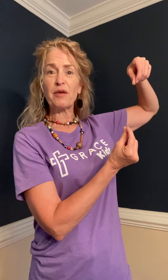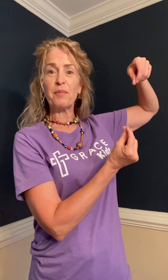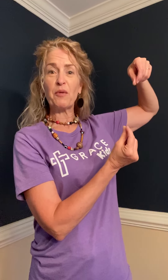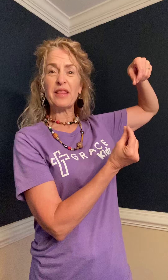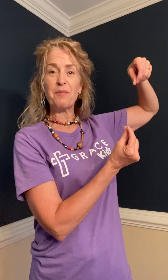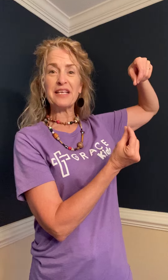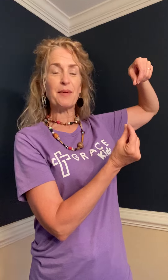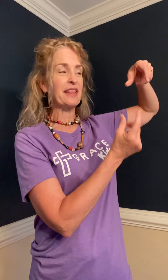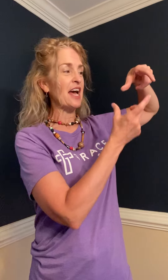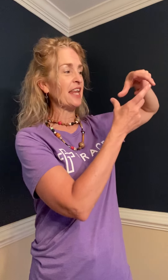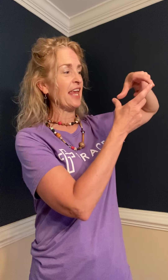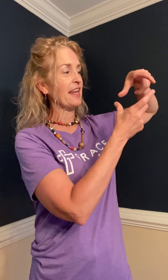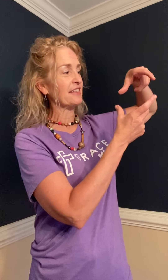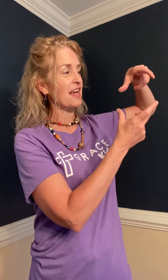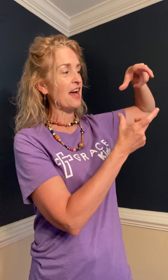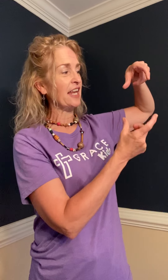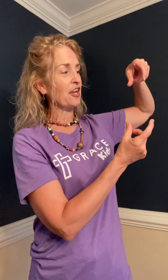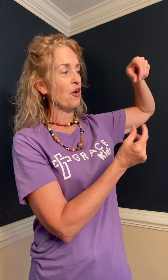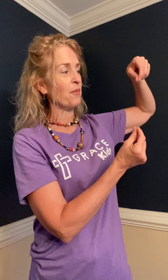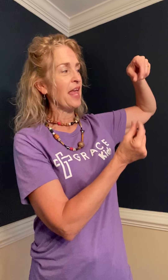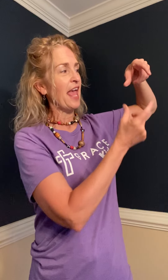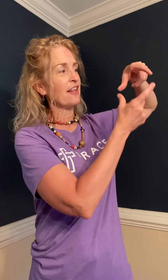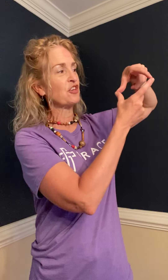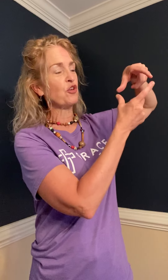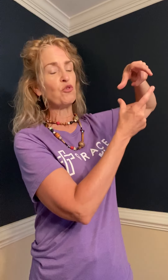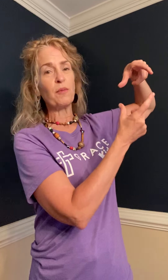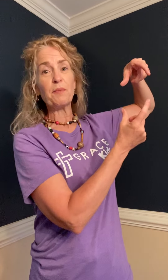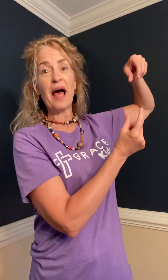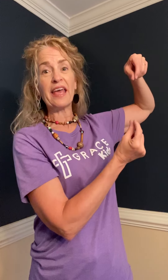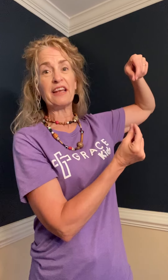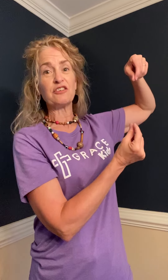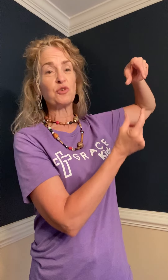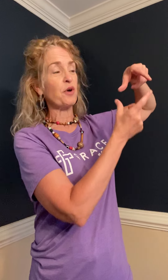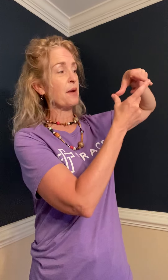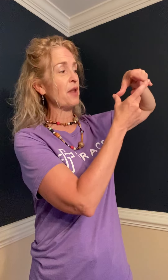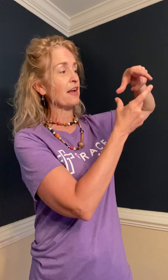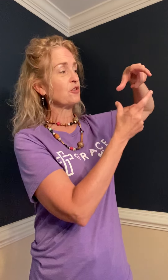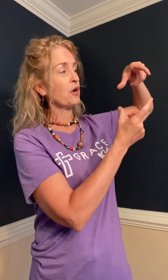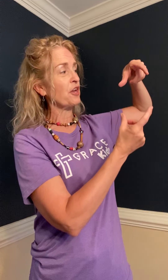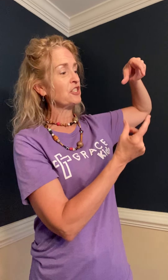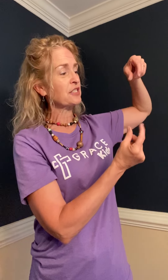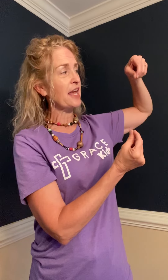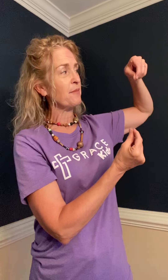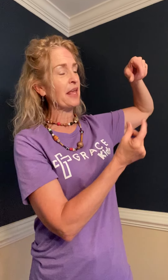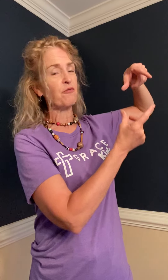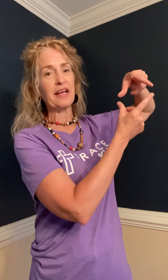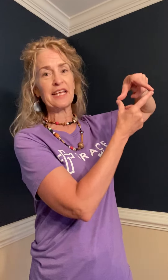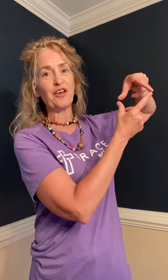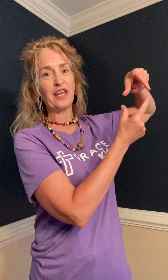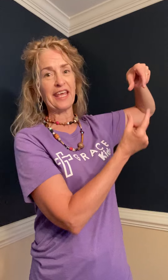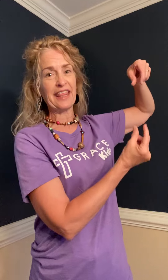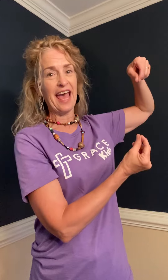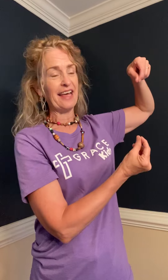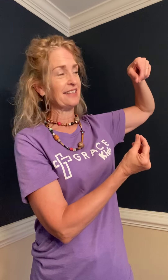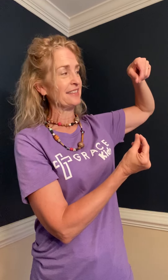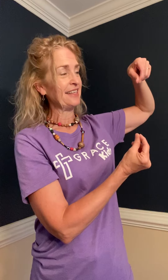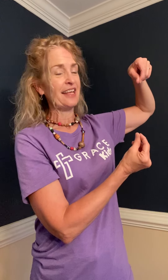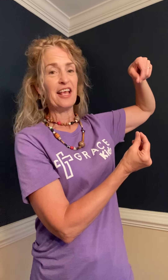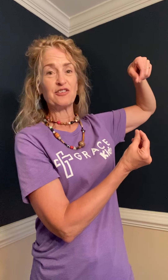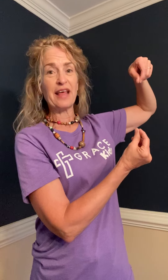the beat when the bees make the honey and it's a honeycomb and so you normally buy it in a store in a block so we're going to just kind of make a rectangle like that so